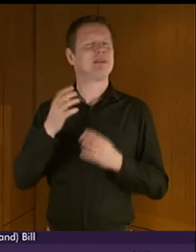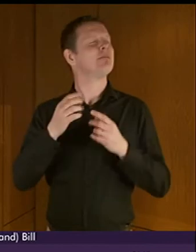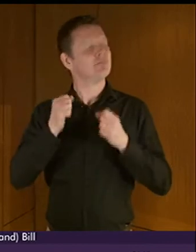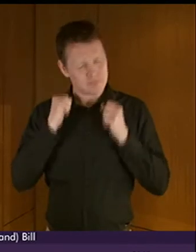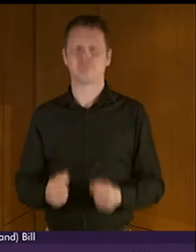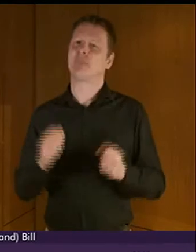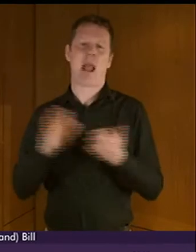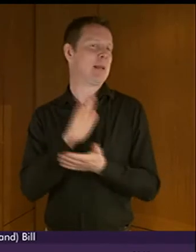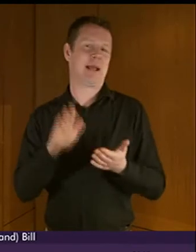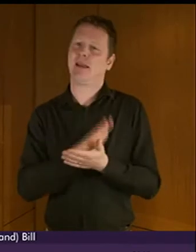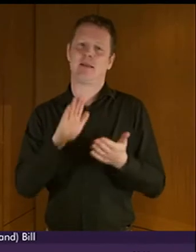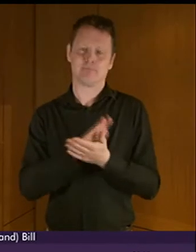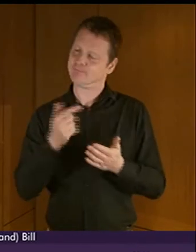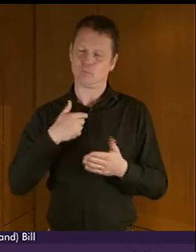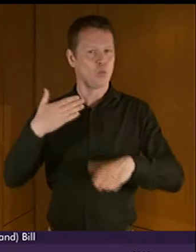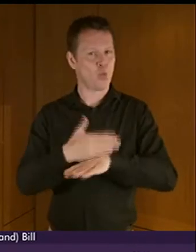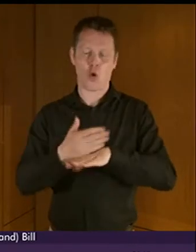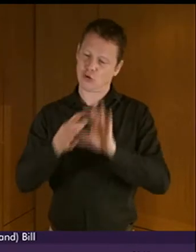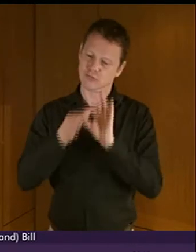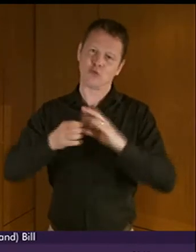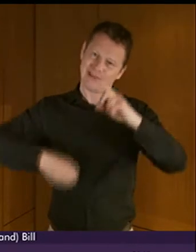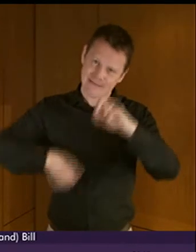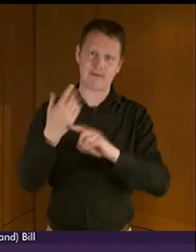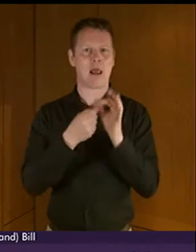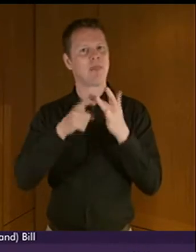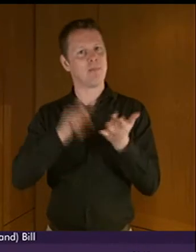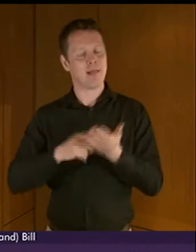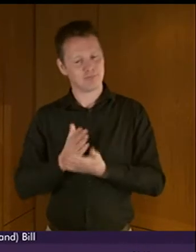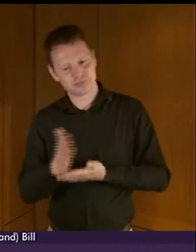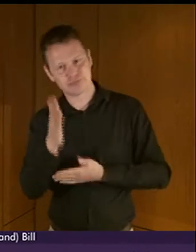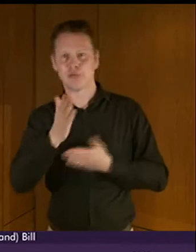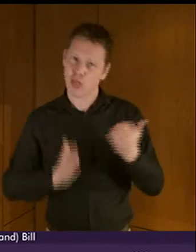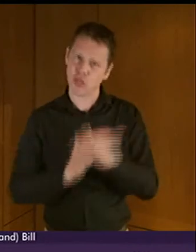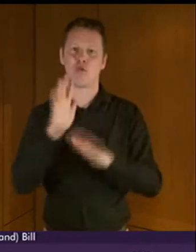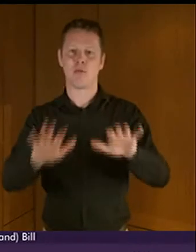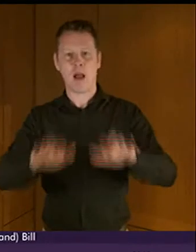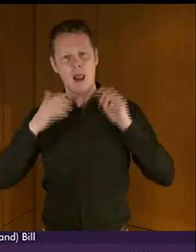and to continue to help develop the bill as it makes its way through Parliament